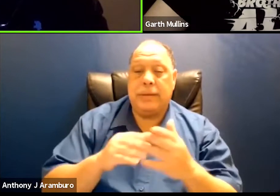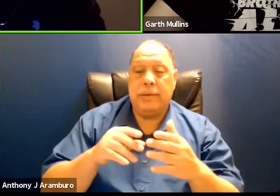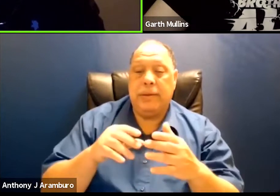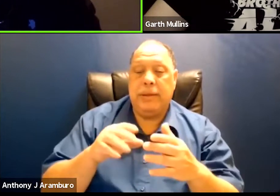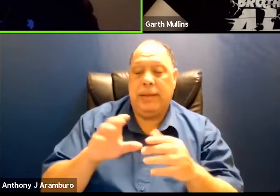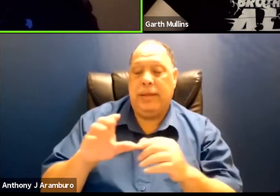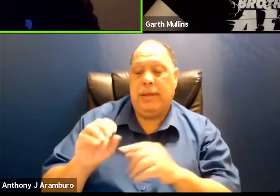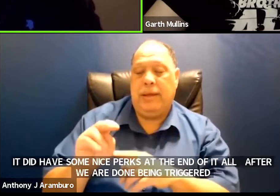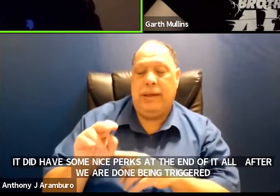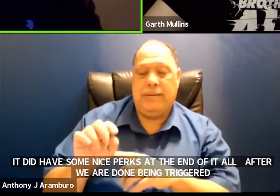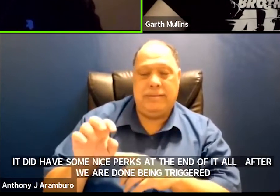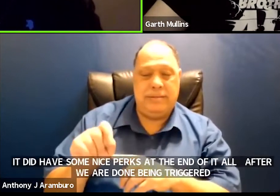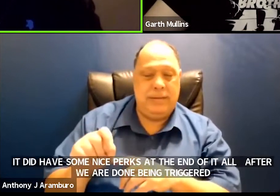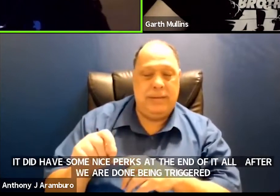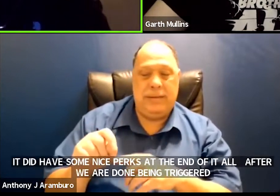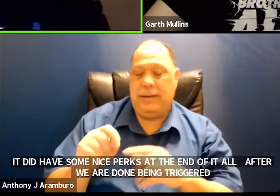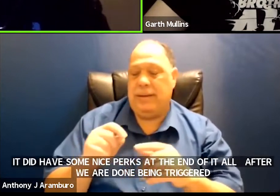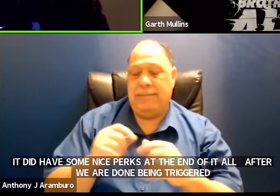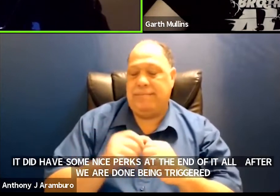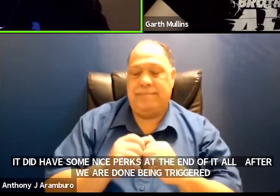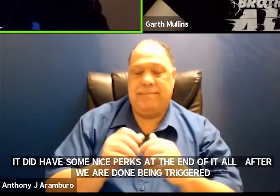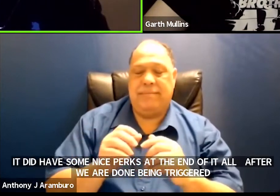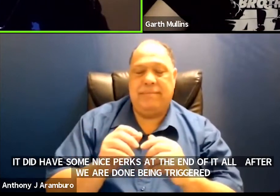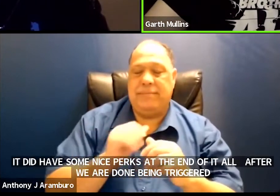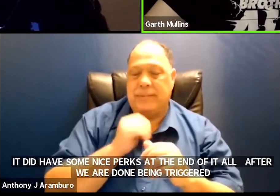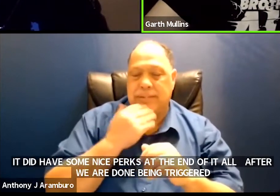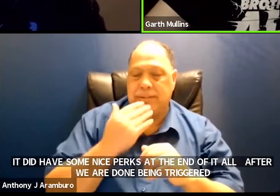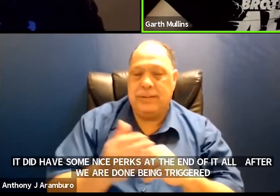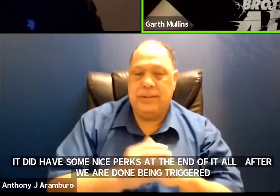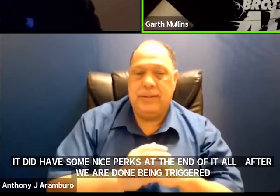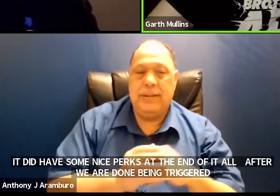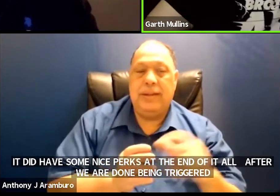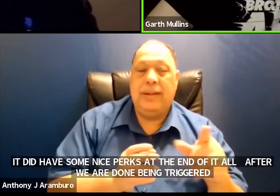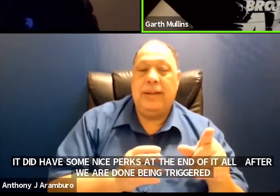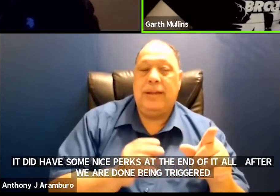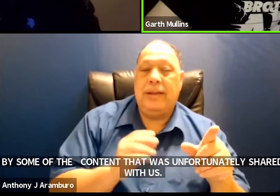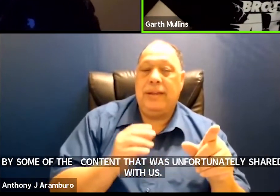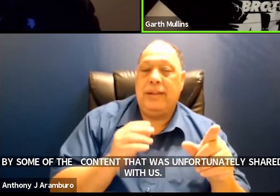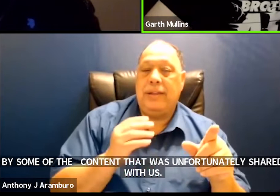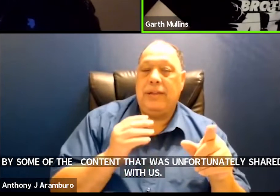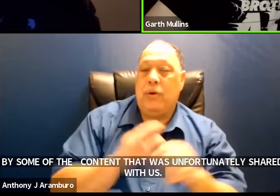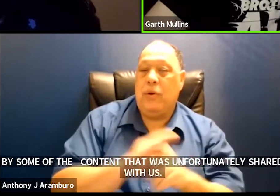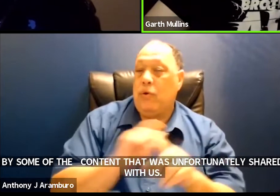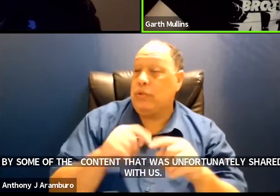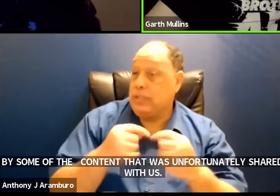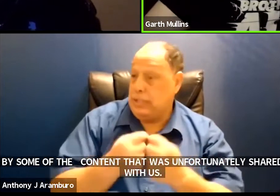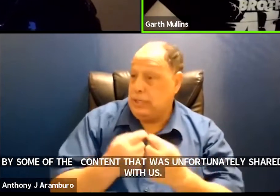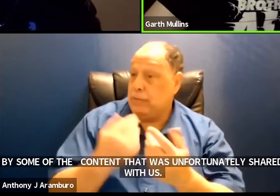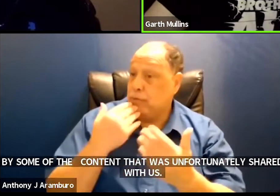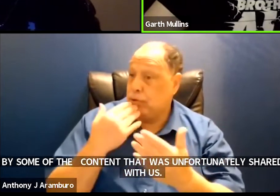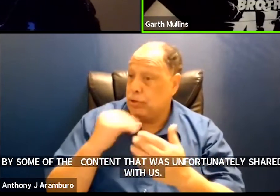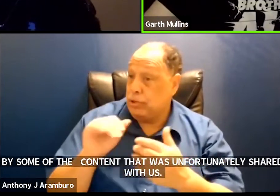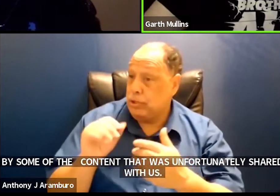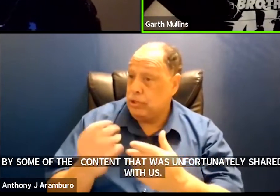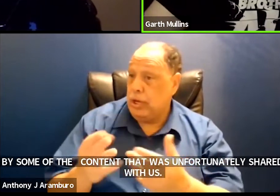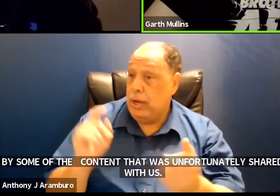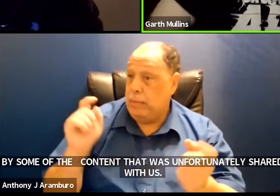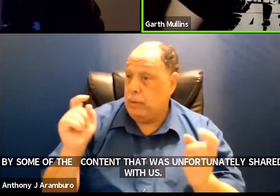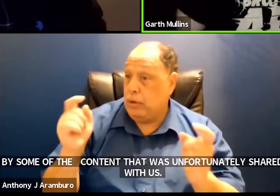unfortunately shared with us i think the whole team did such a great job of converting that into